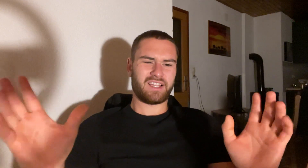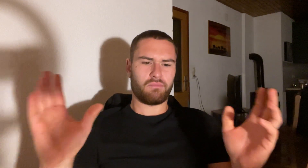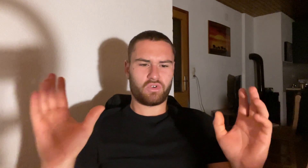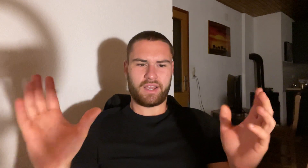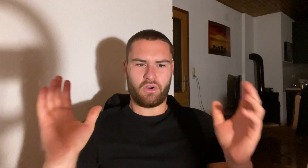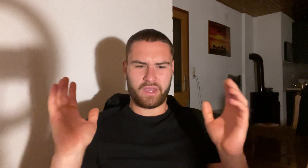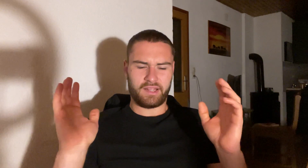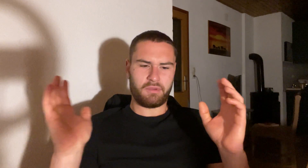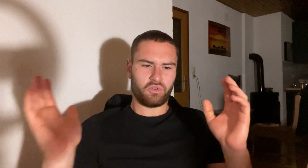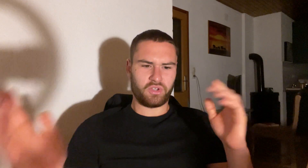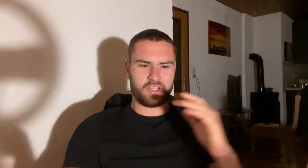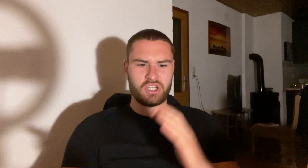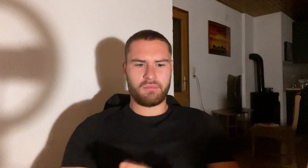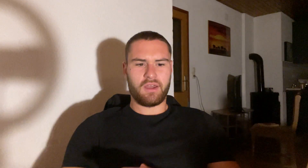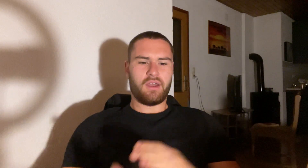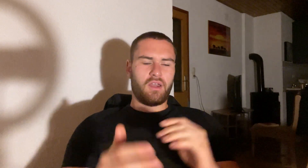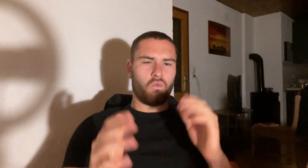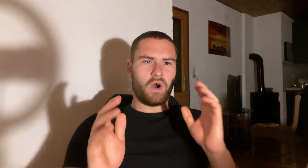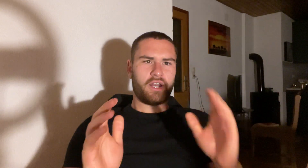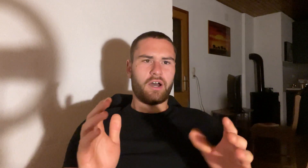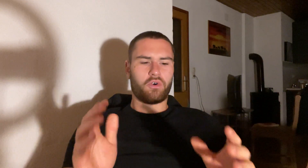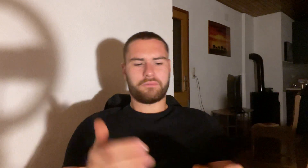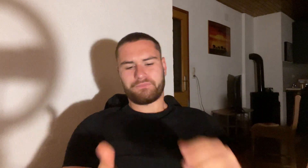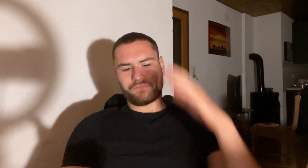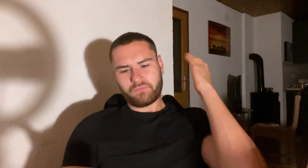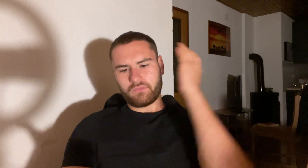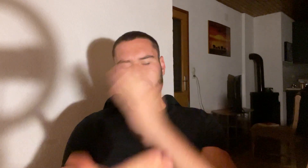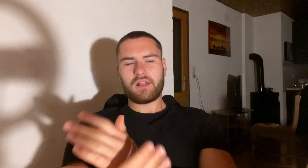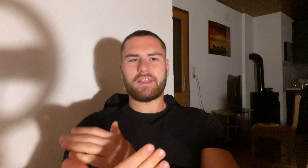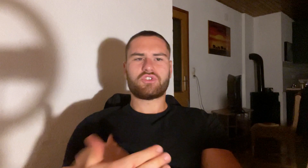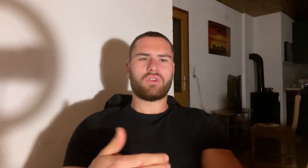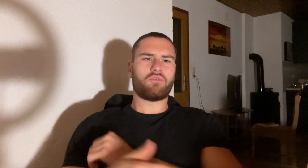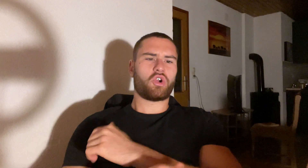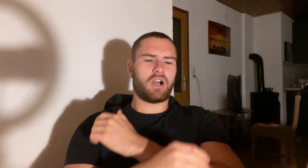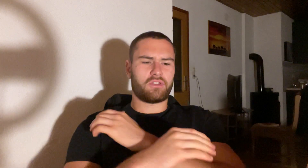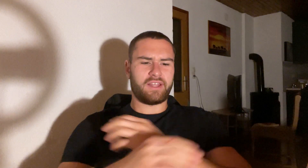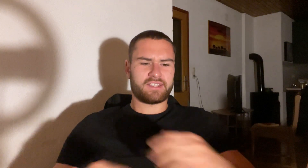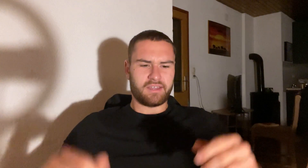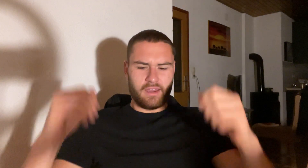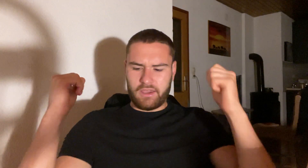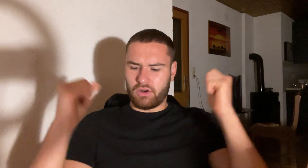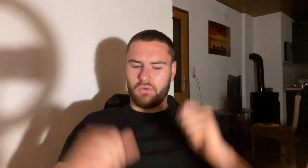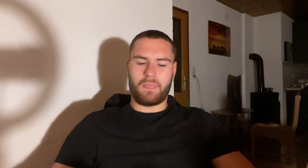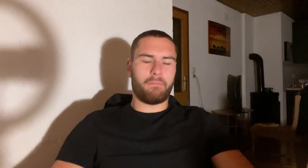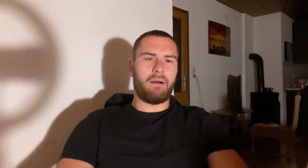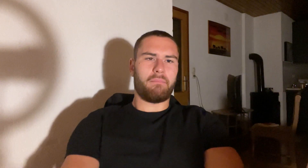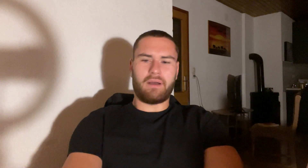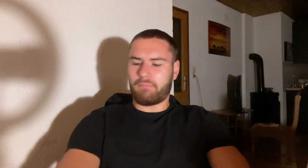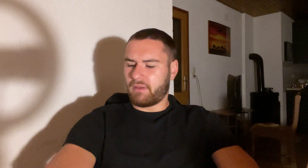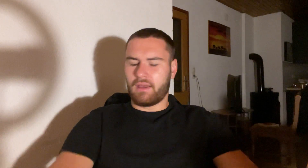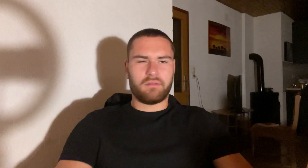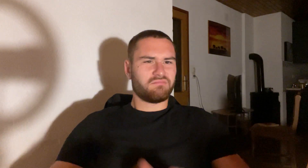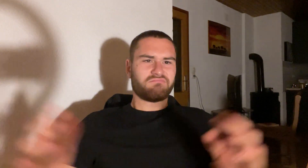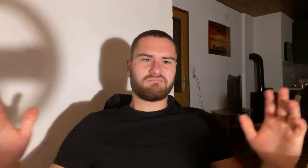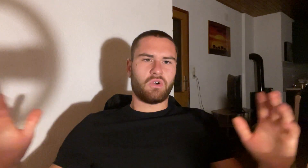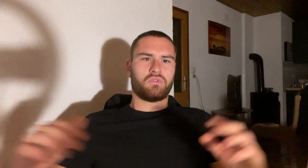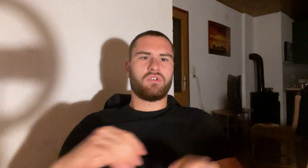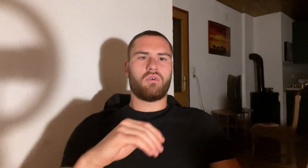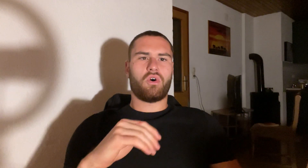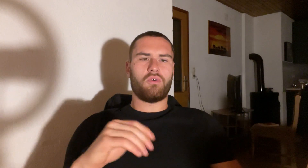like more like okay let me go to the gym one hour let's do the workout let's you know pump up go to go home